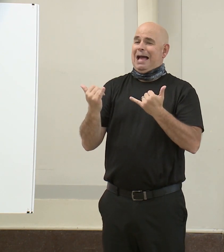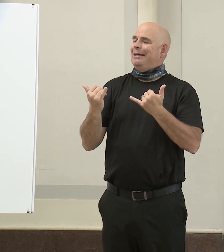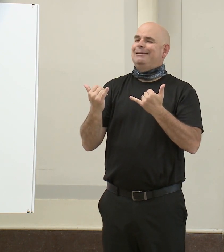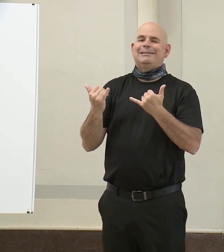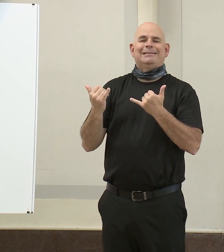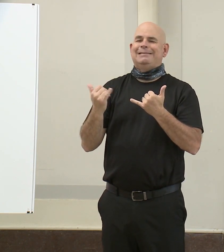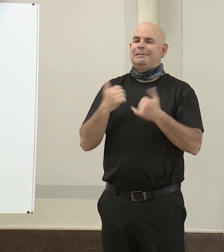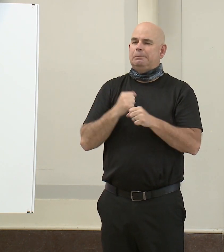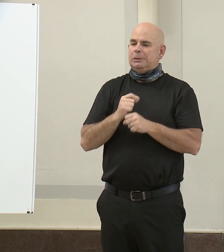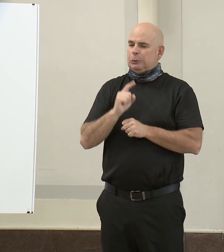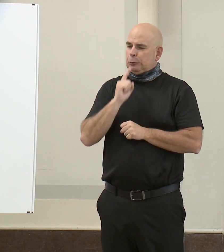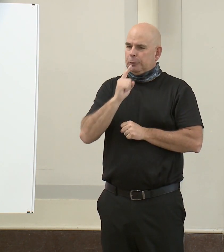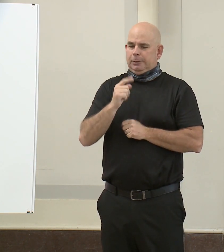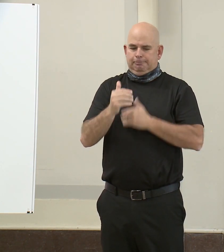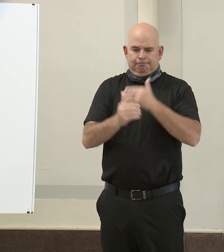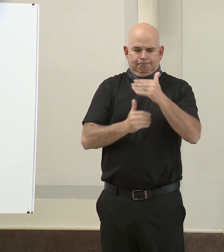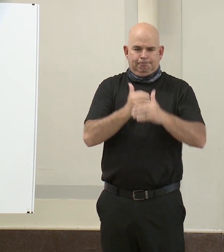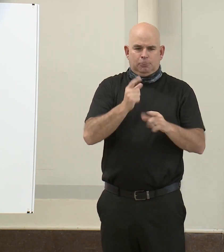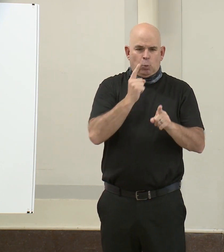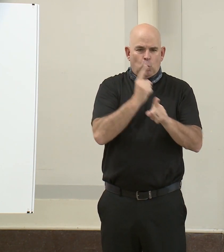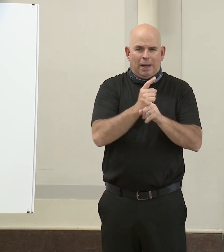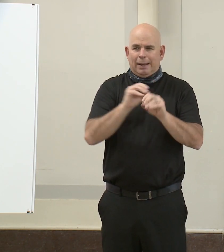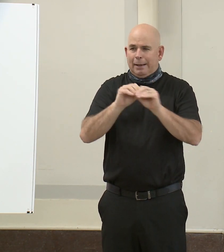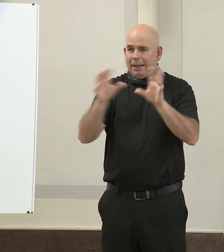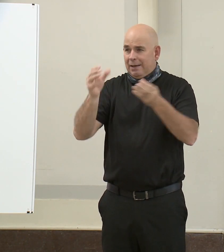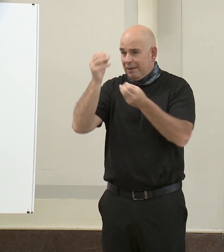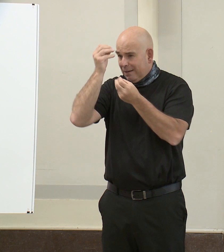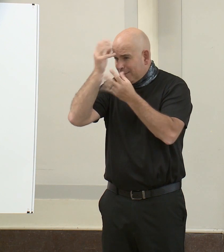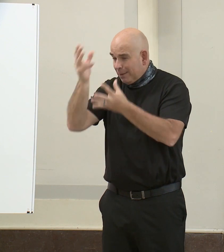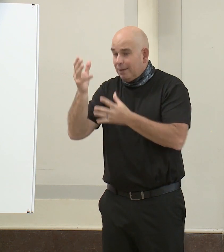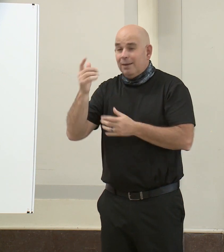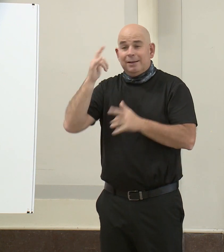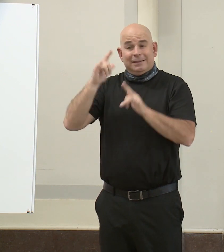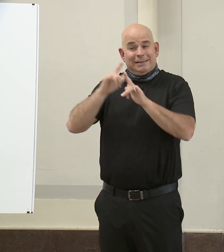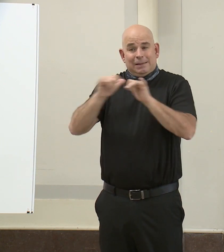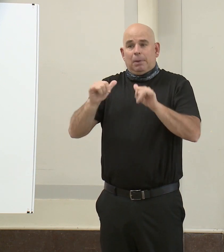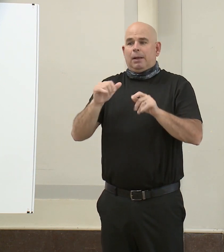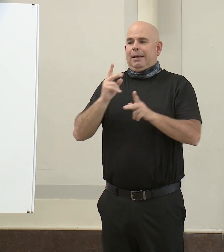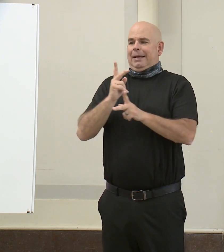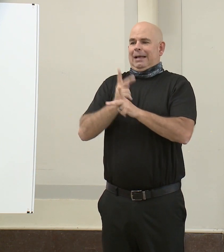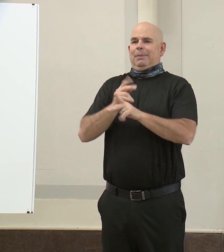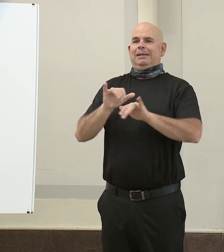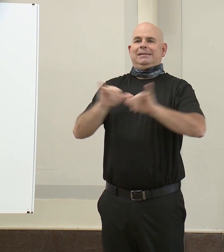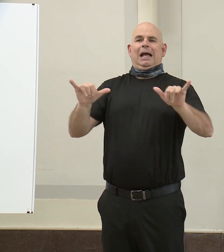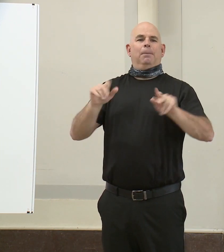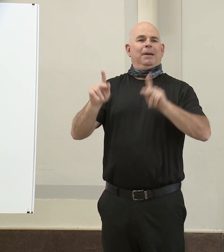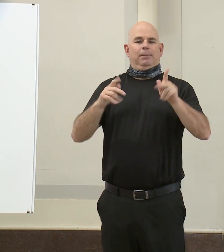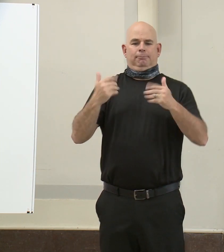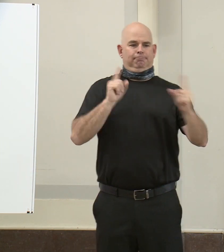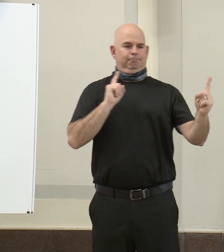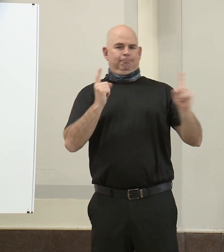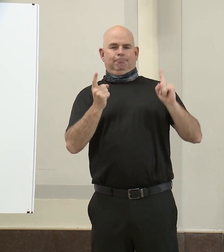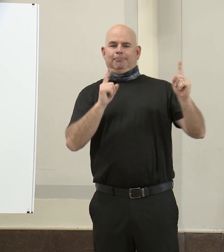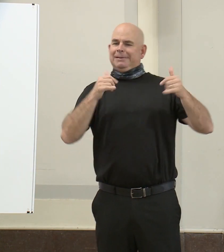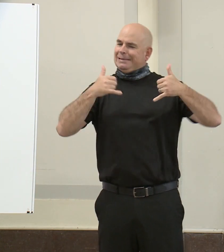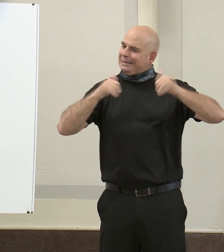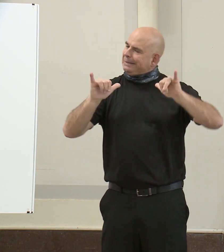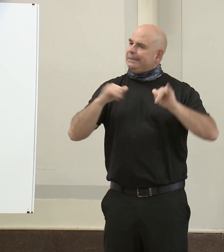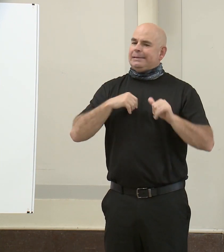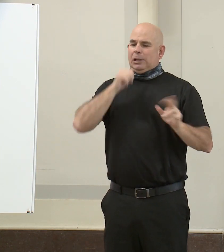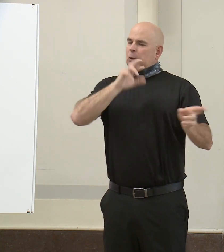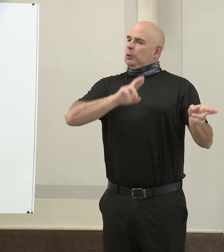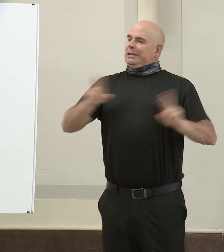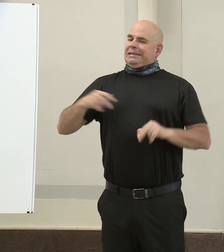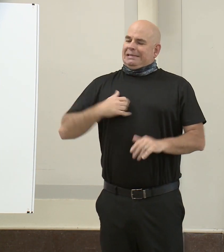activities even while maintaining social distancing. This decision has been made after close consultation